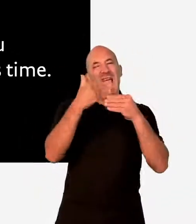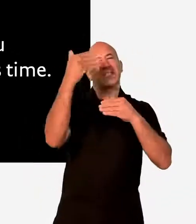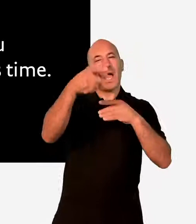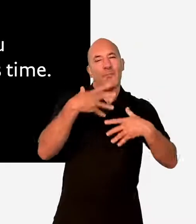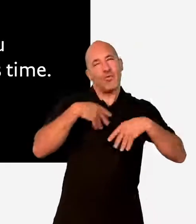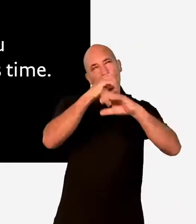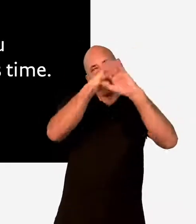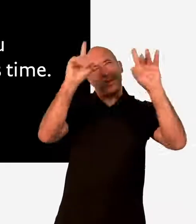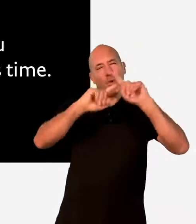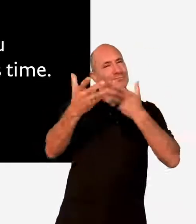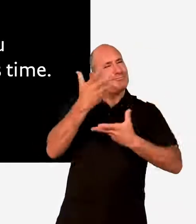five years' time.